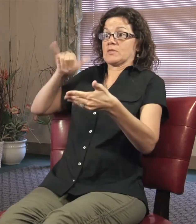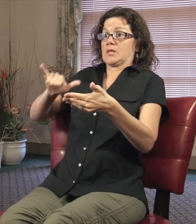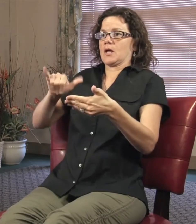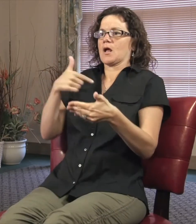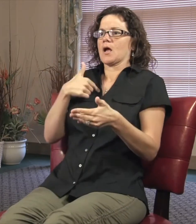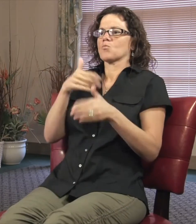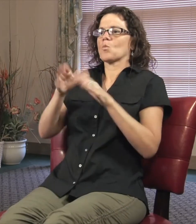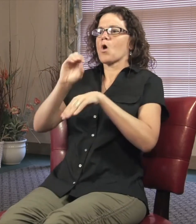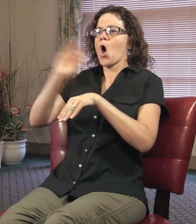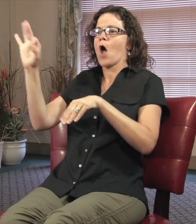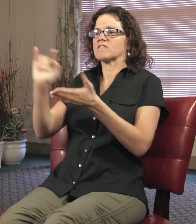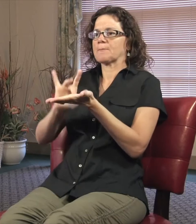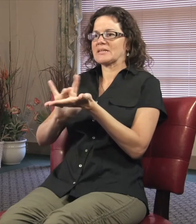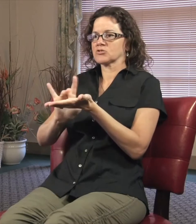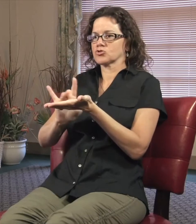And I had gone off my medication. I had run out.